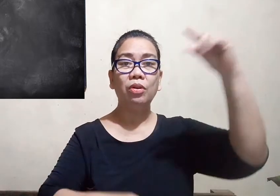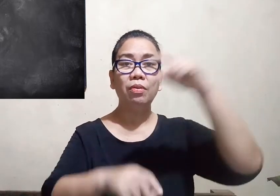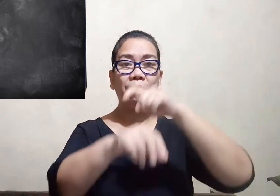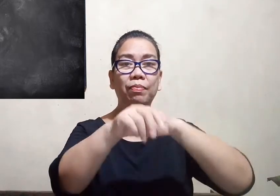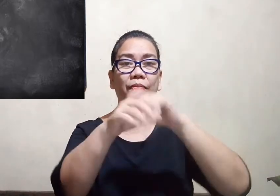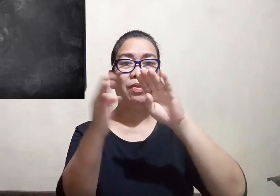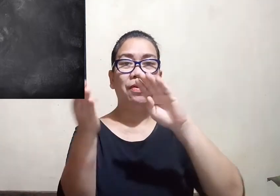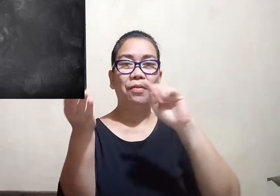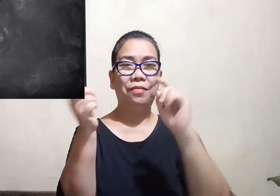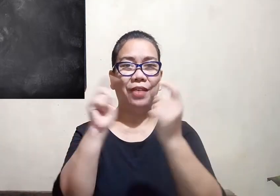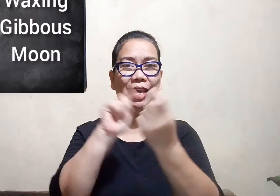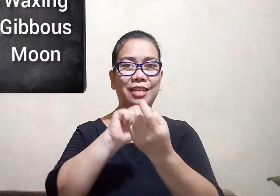phase